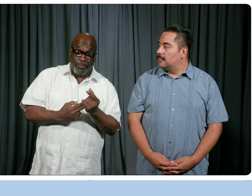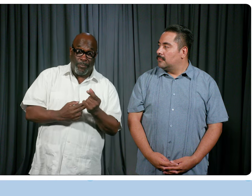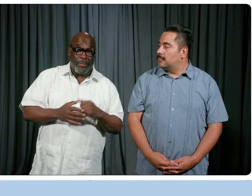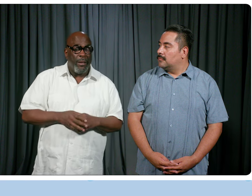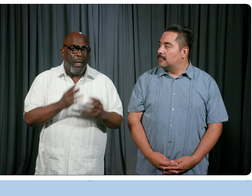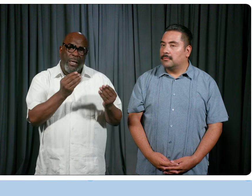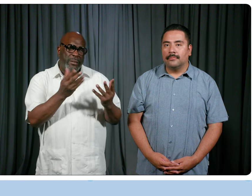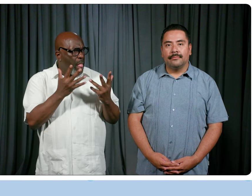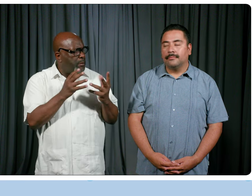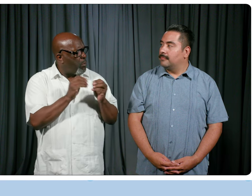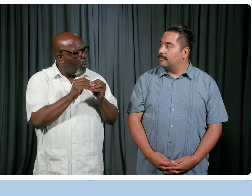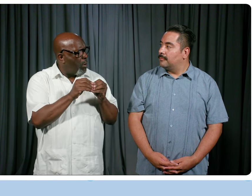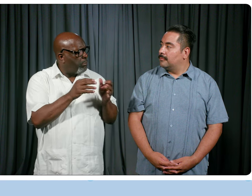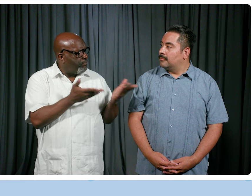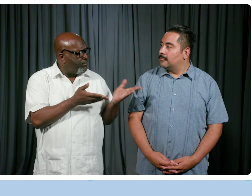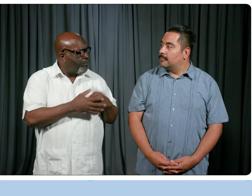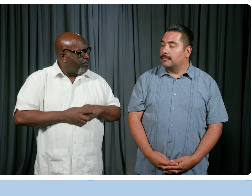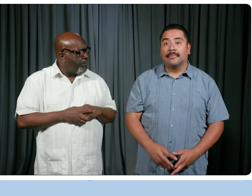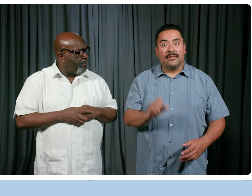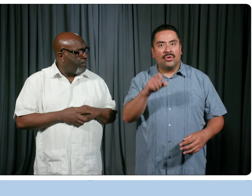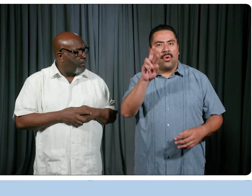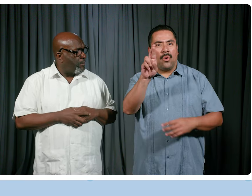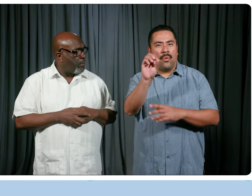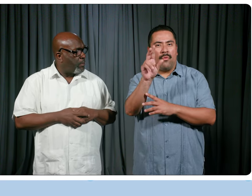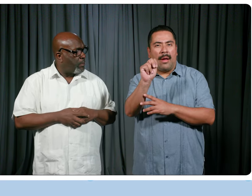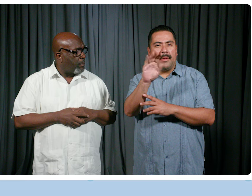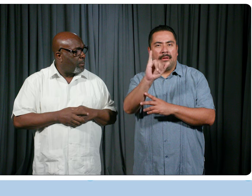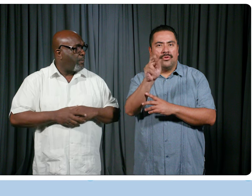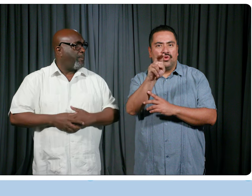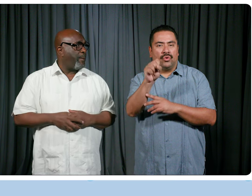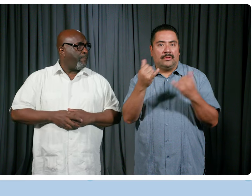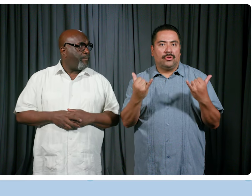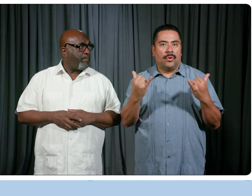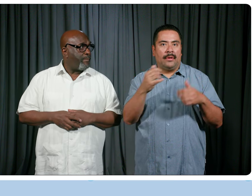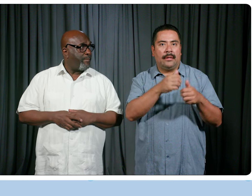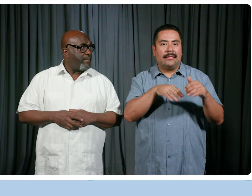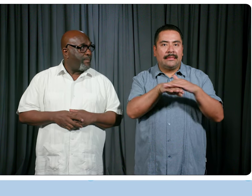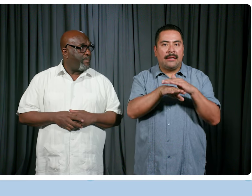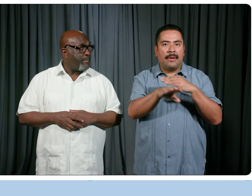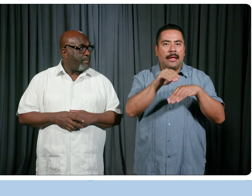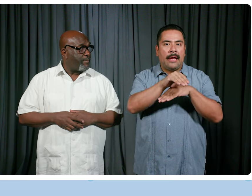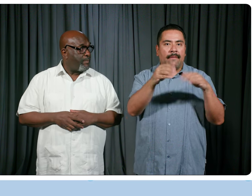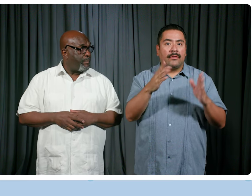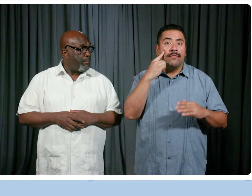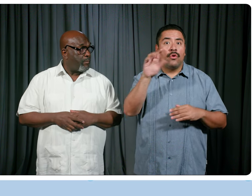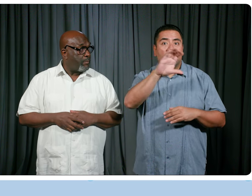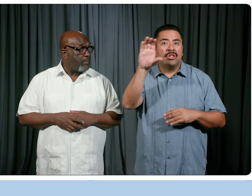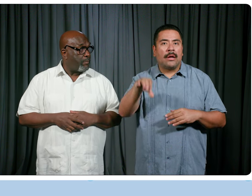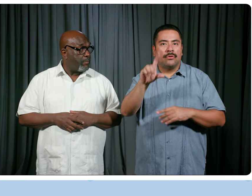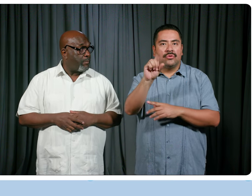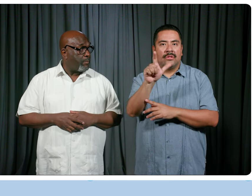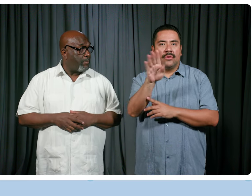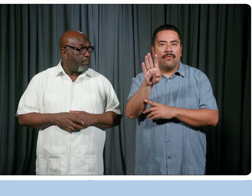Can you tell us a little bit more about Robin? Absolutely. So Robin Jones is currently serving as the Accessibility Advisor for the Chicago